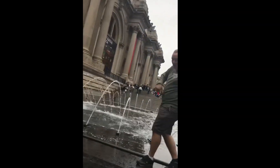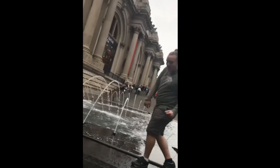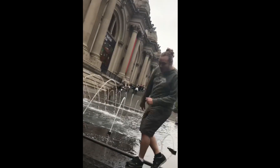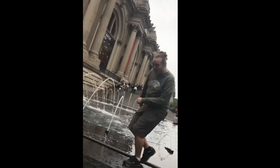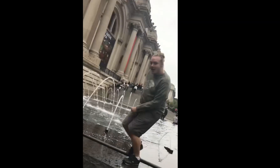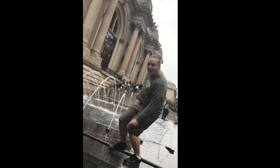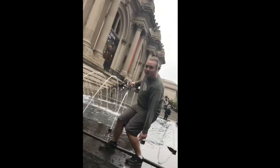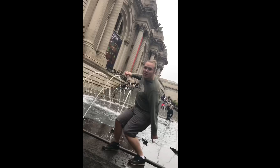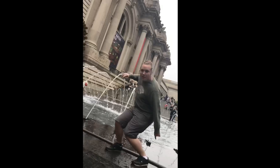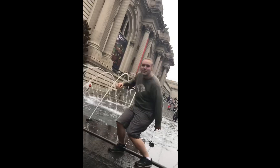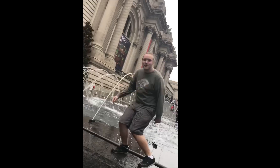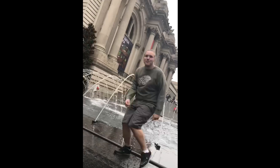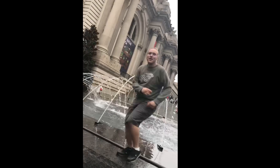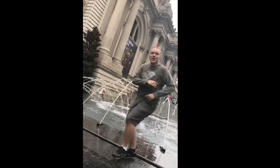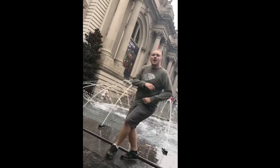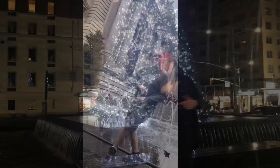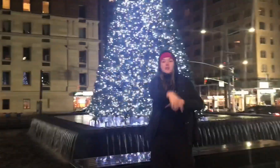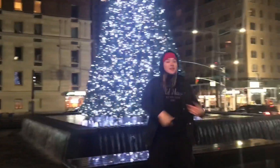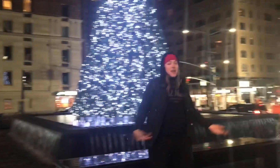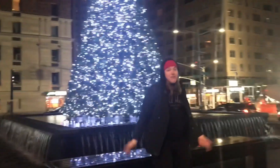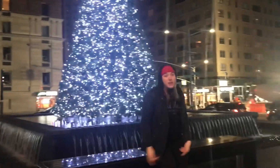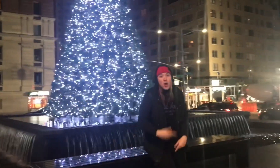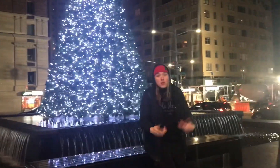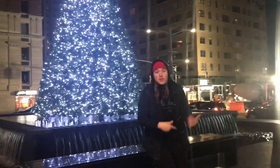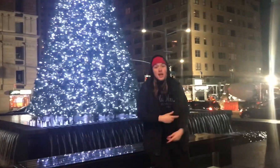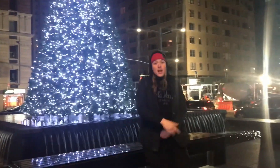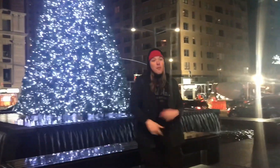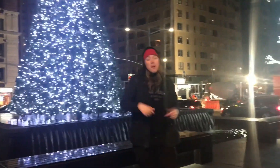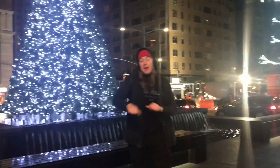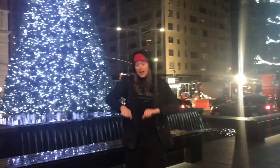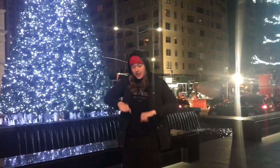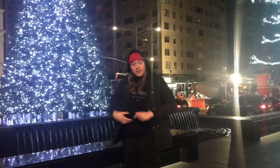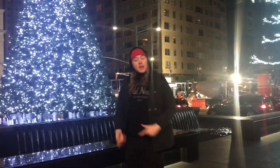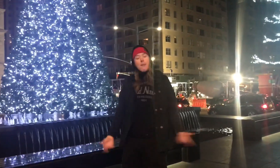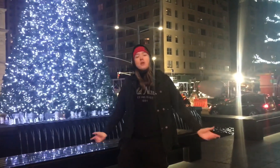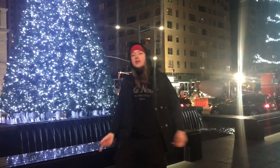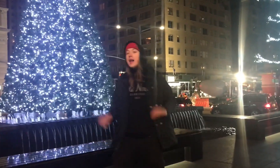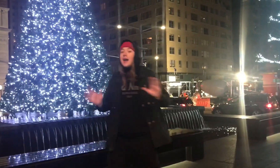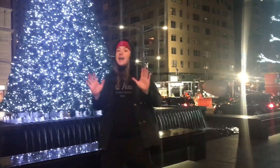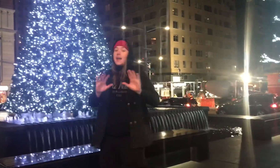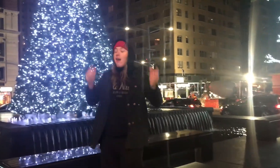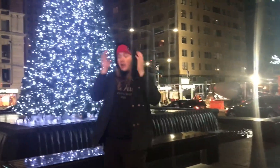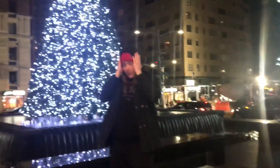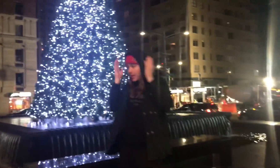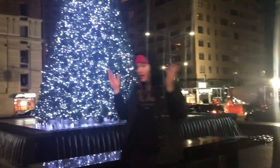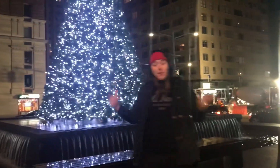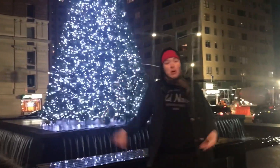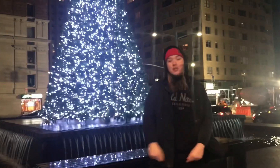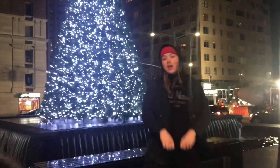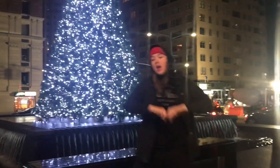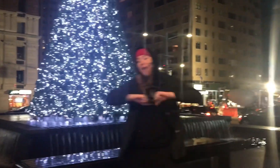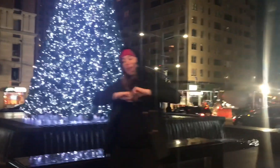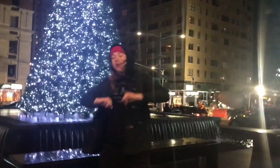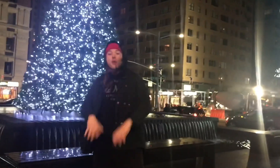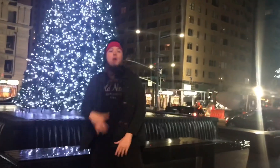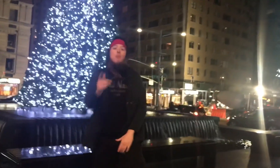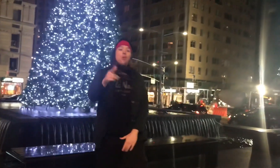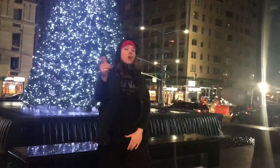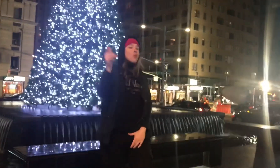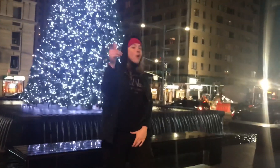I can choose to dive in the ocean, I can run my bike in the city motion. I can get lost within the commotion, have the braille broken, wide open. I don't have to feel